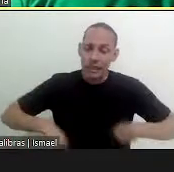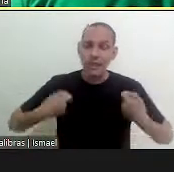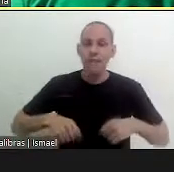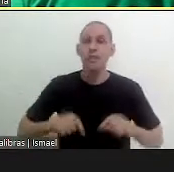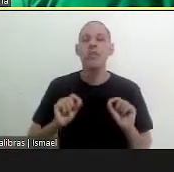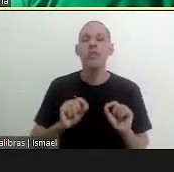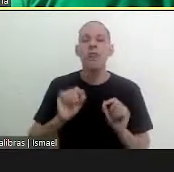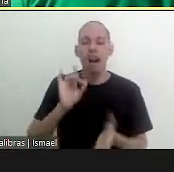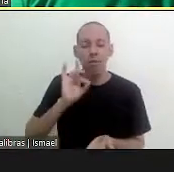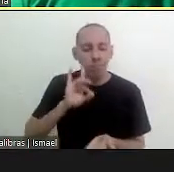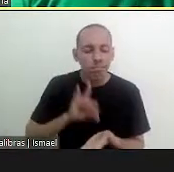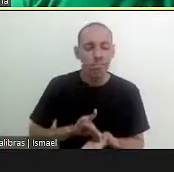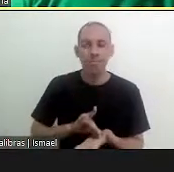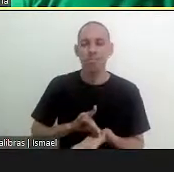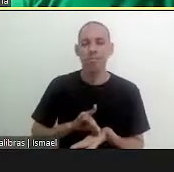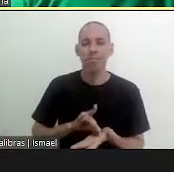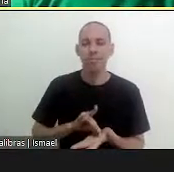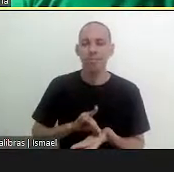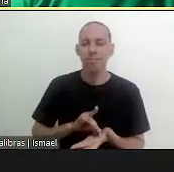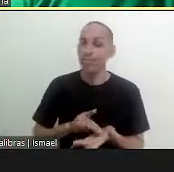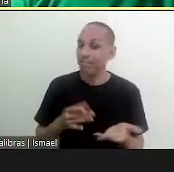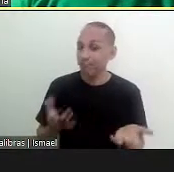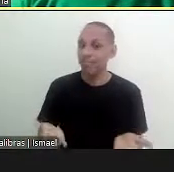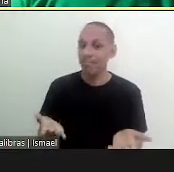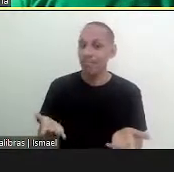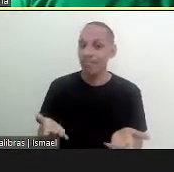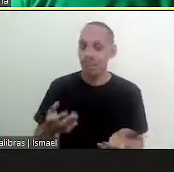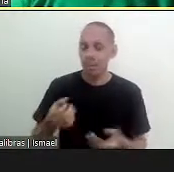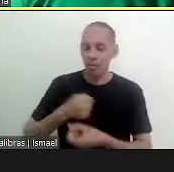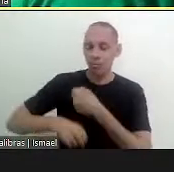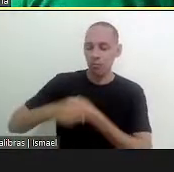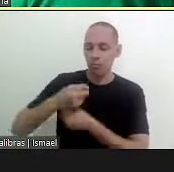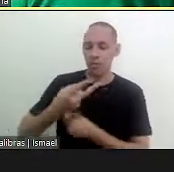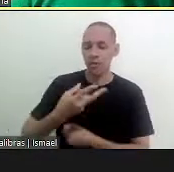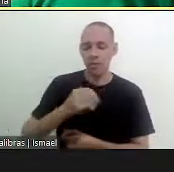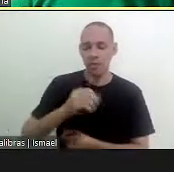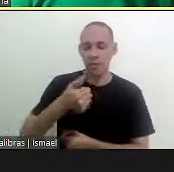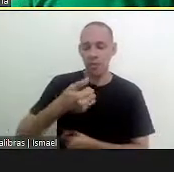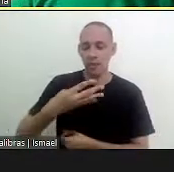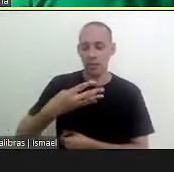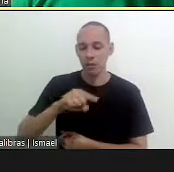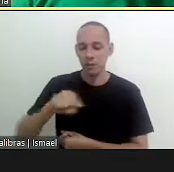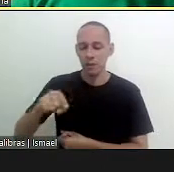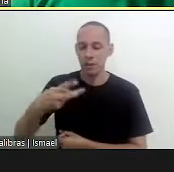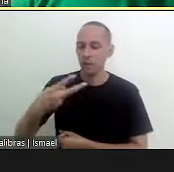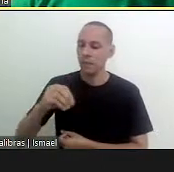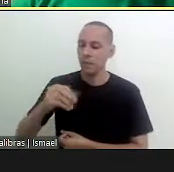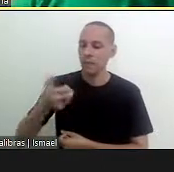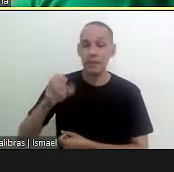but we need this legitimacy in 2014 and 2015